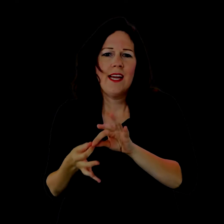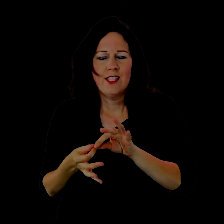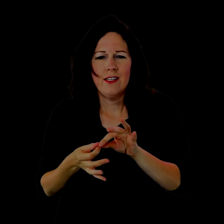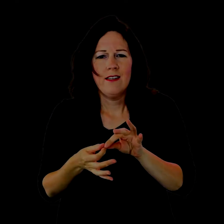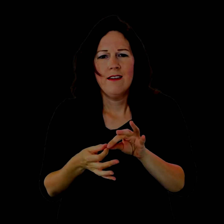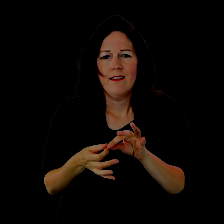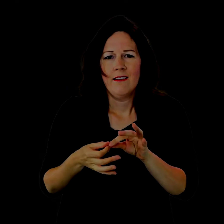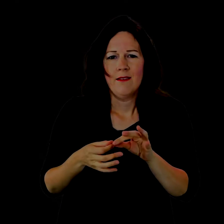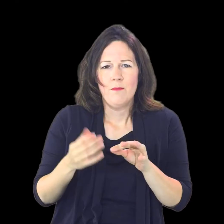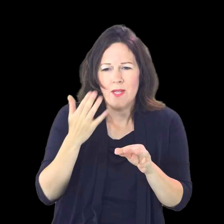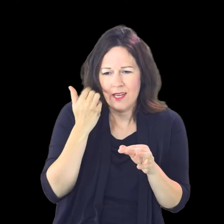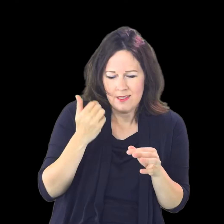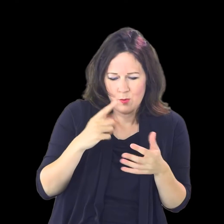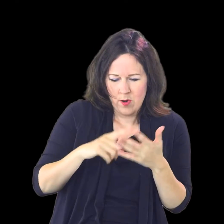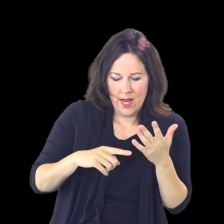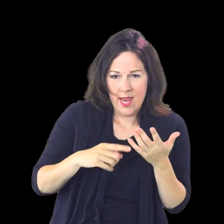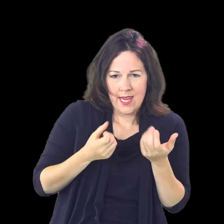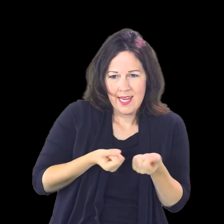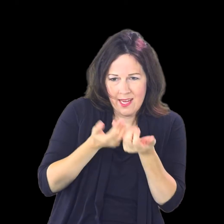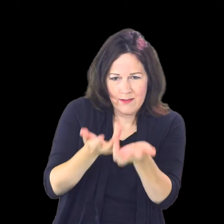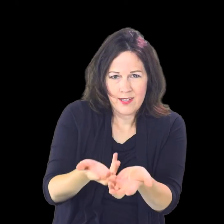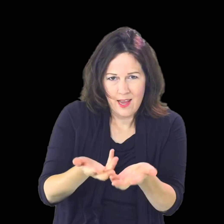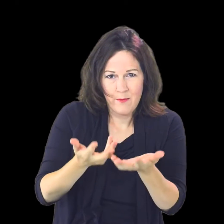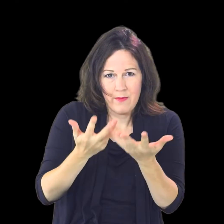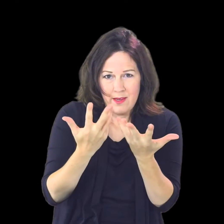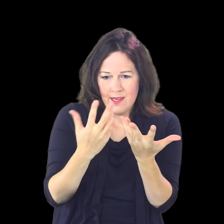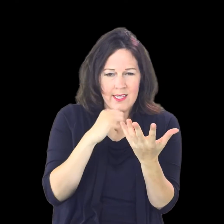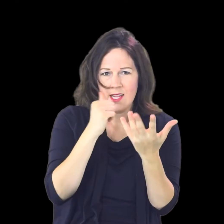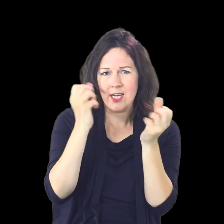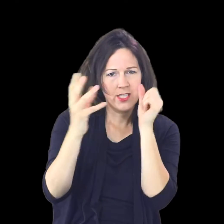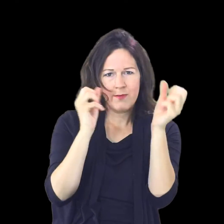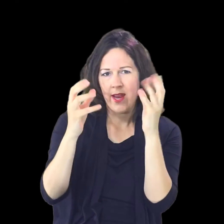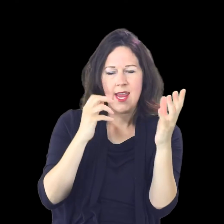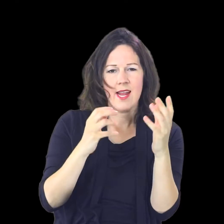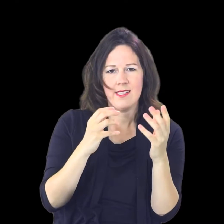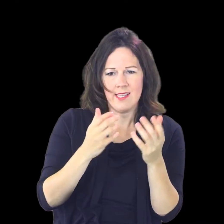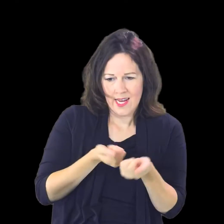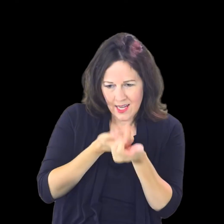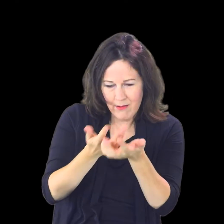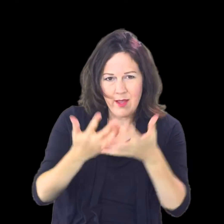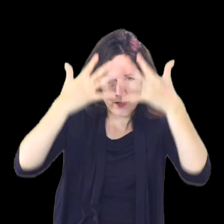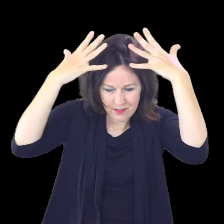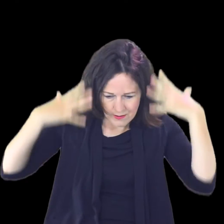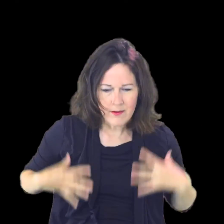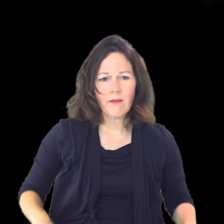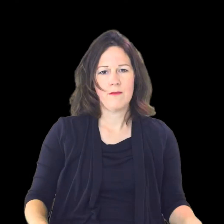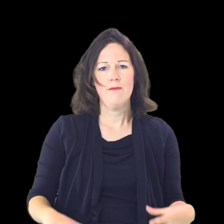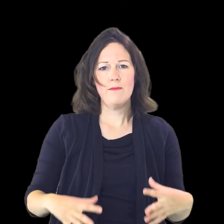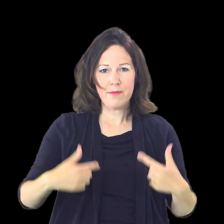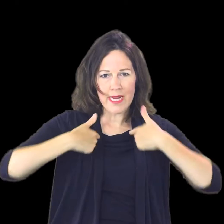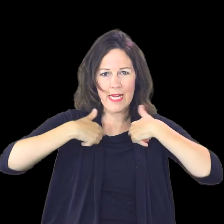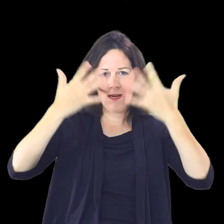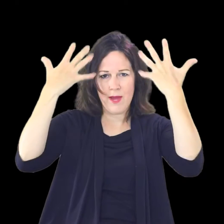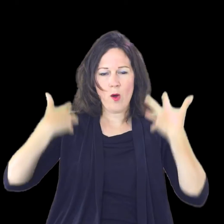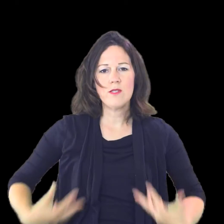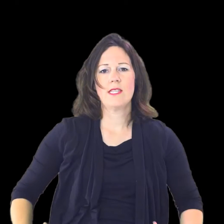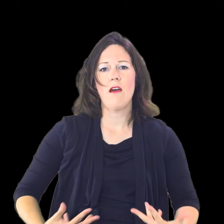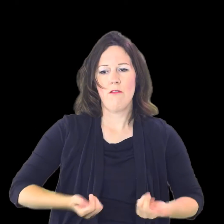because what I give to them is not just my hands I give them me my whole self